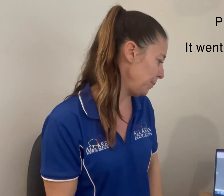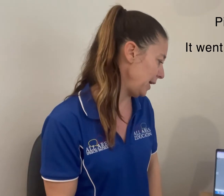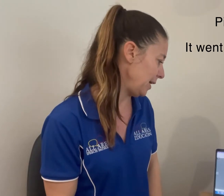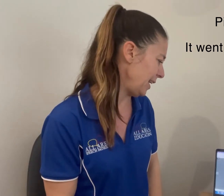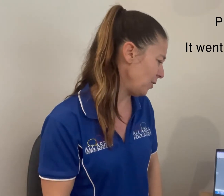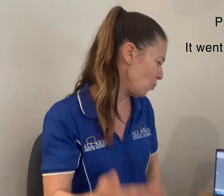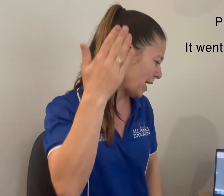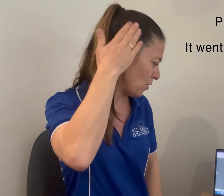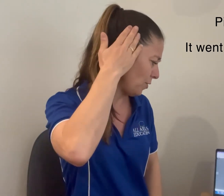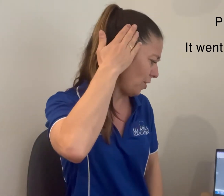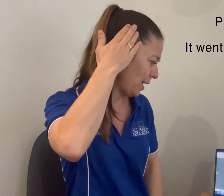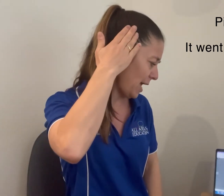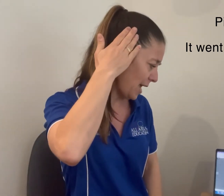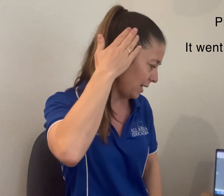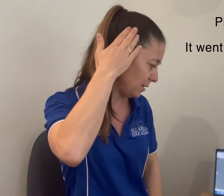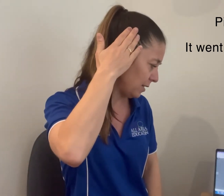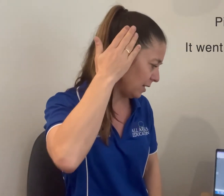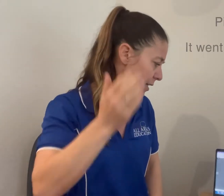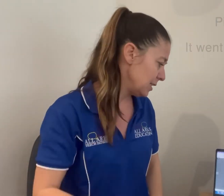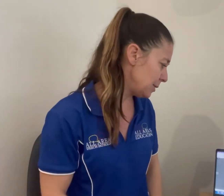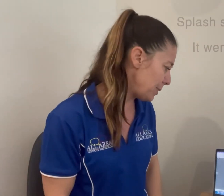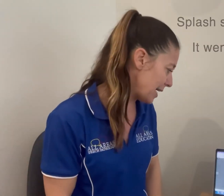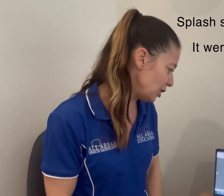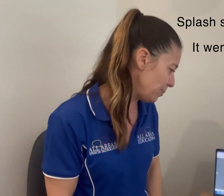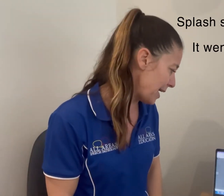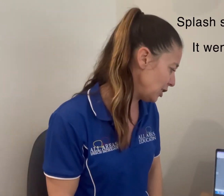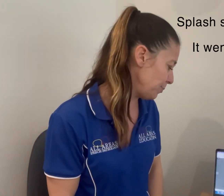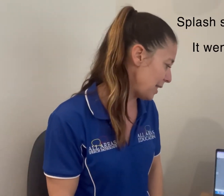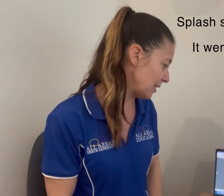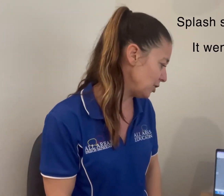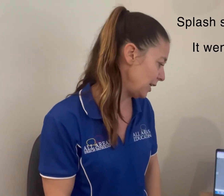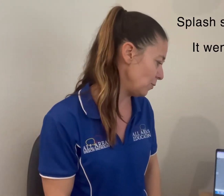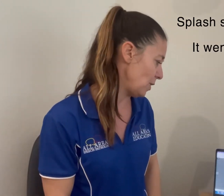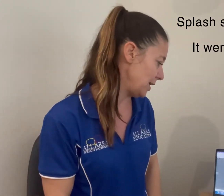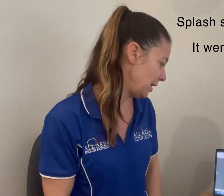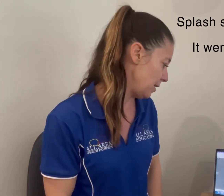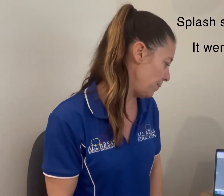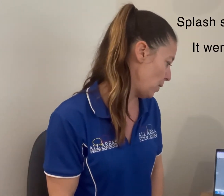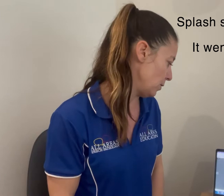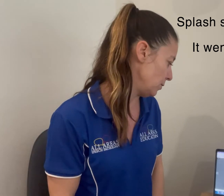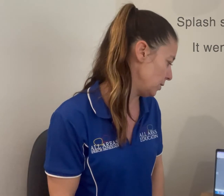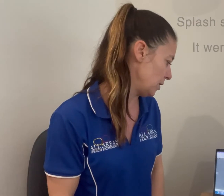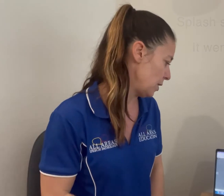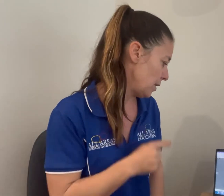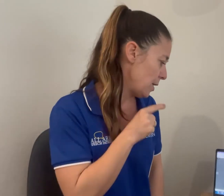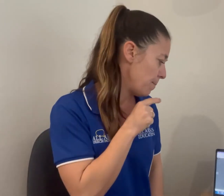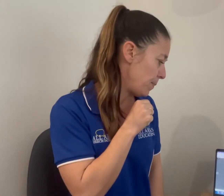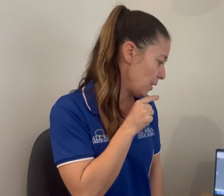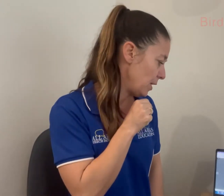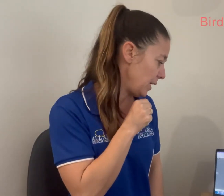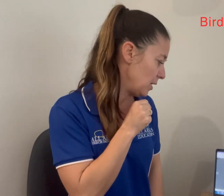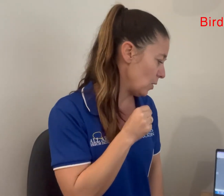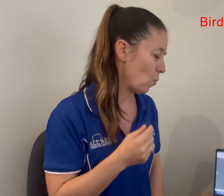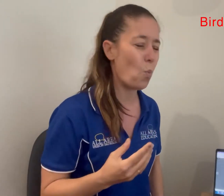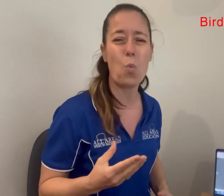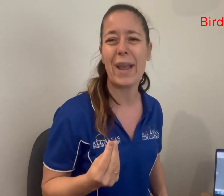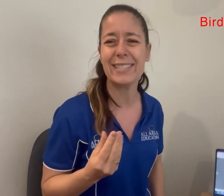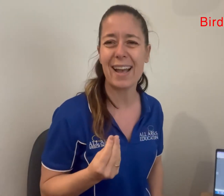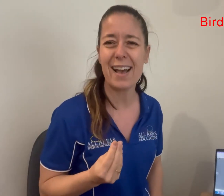ping. It went on her head. Splash, splash, splash, it went in the pond. Birdie got wetter